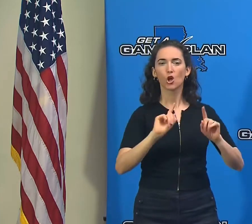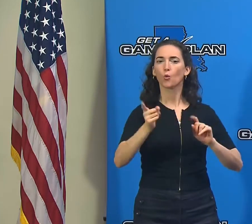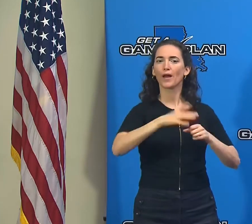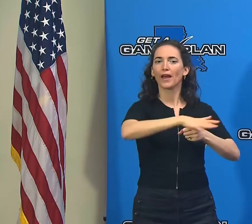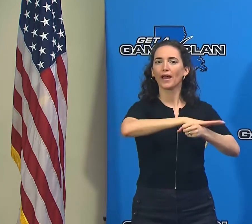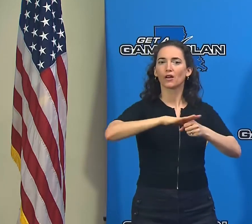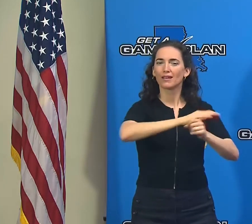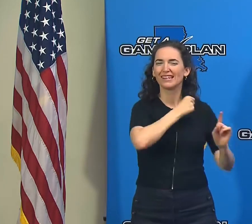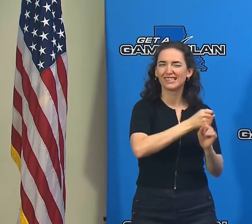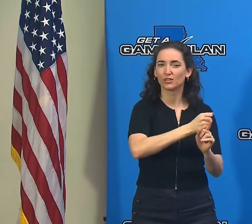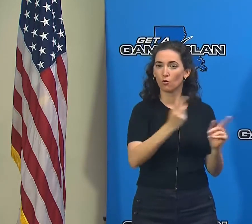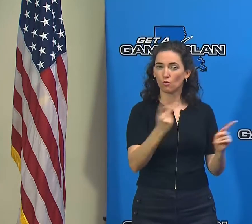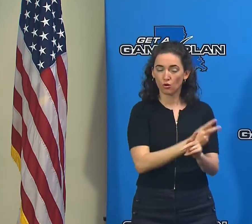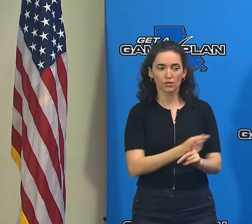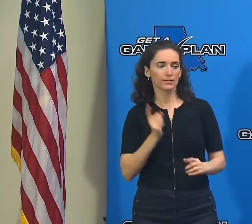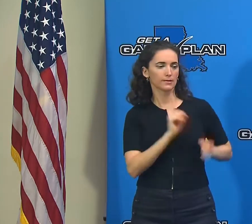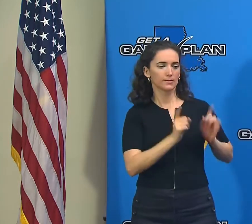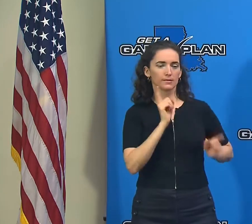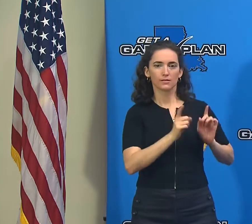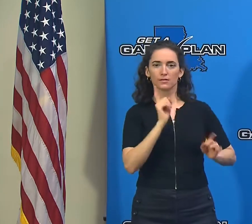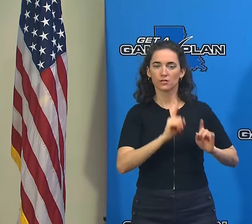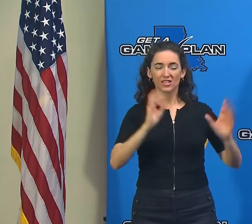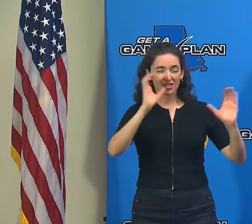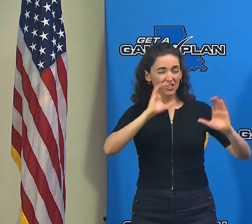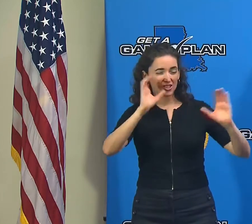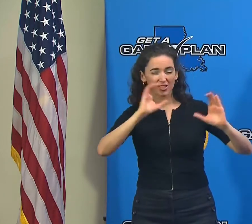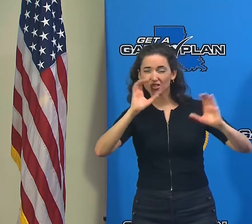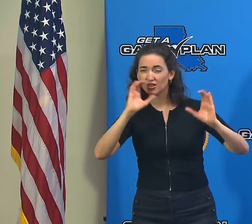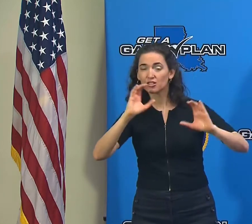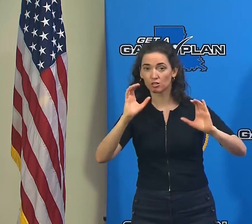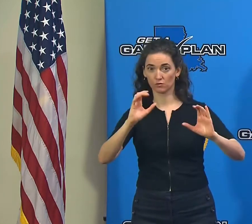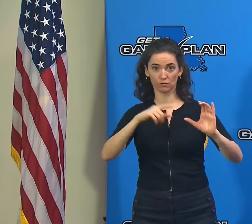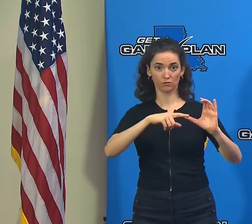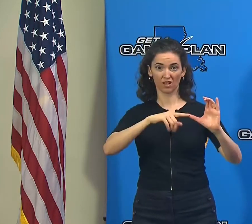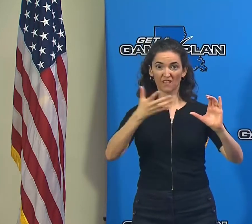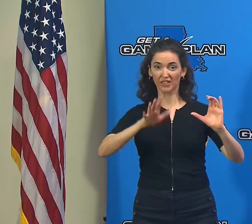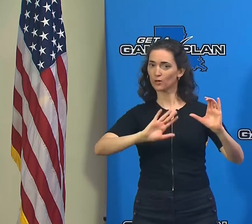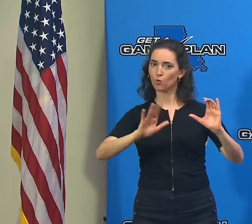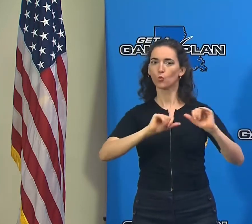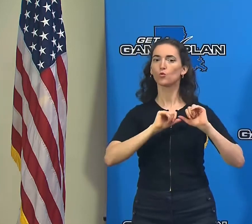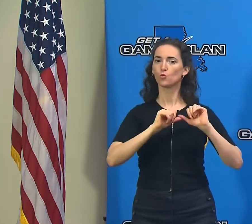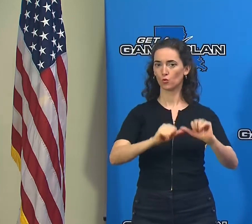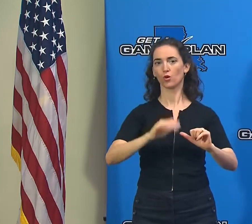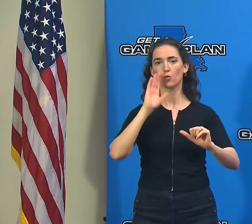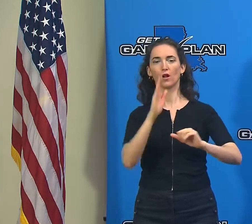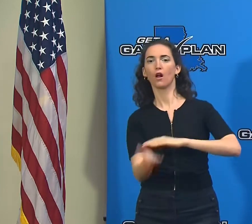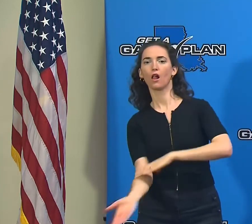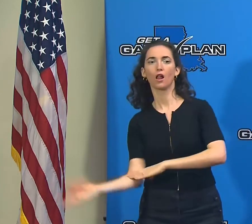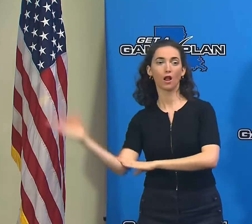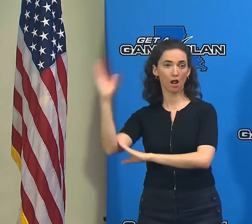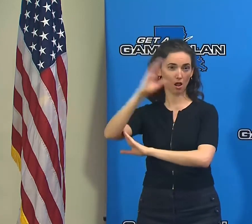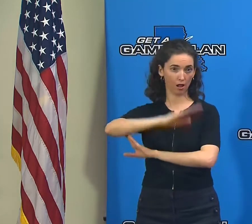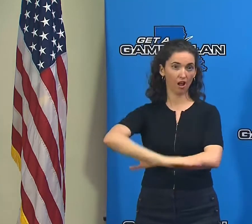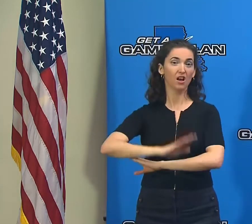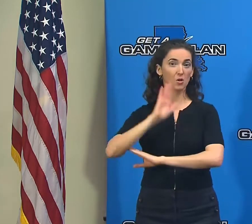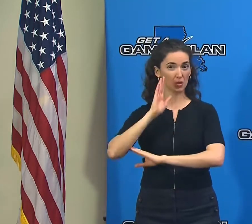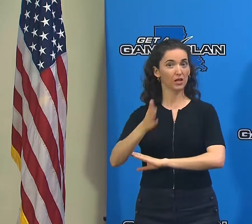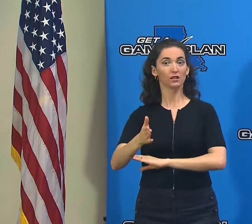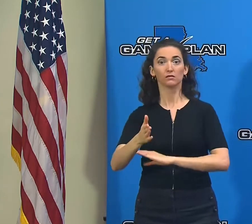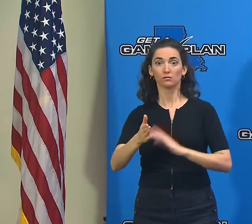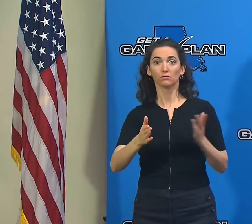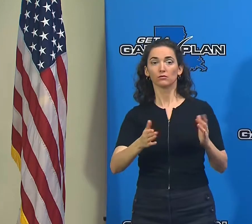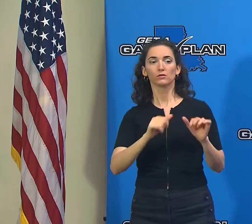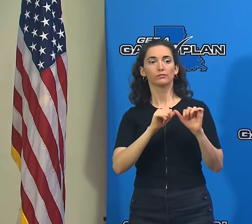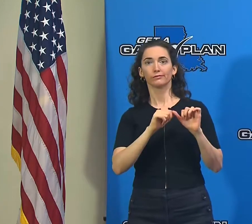parishes. And those search and rescue efforts are going to continue all day and quite frankly for as